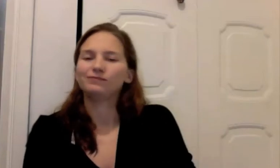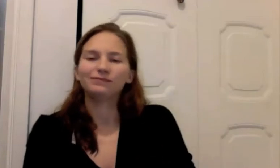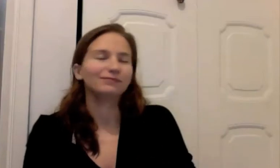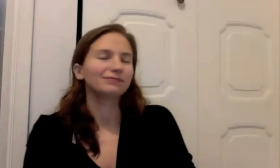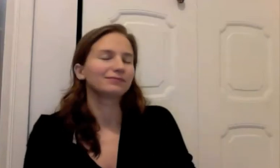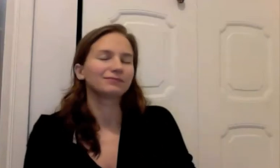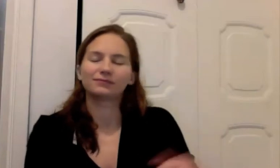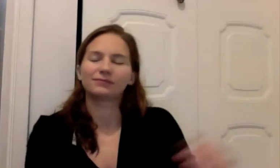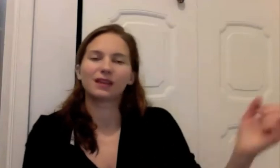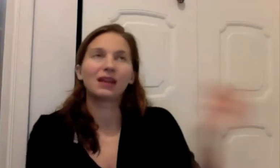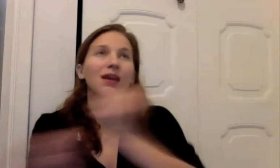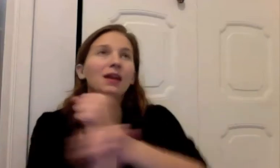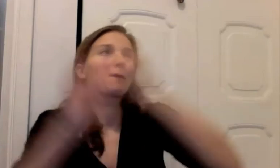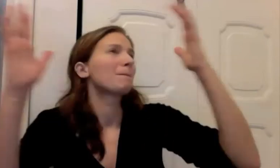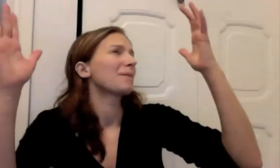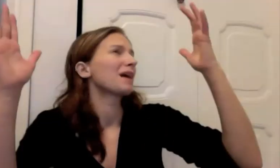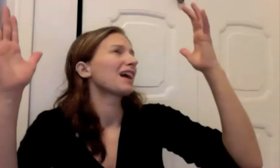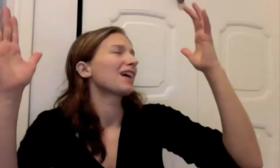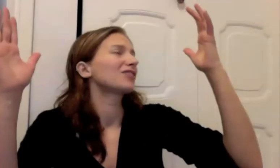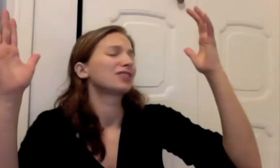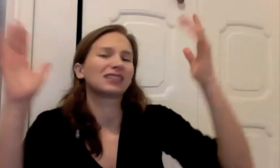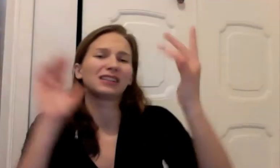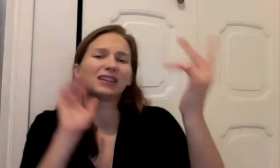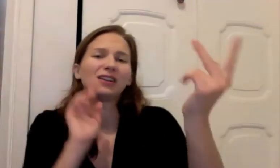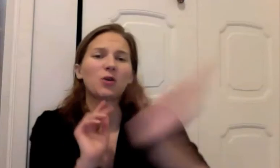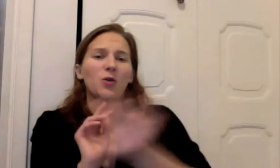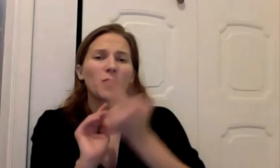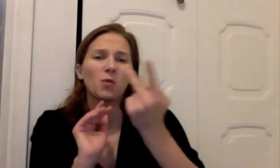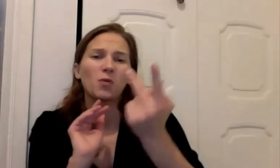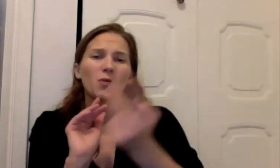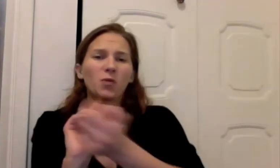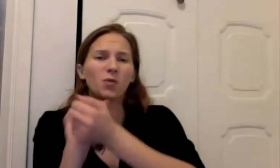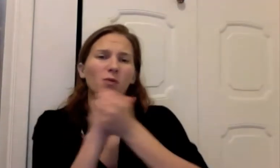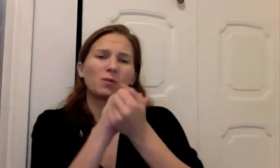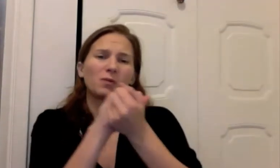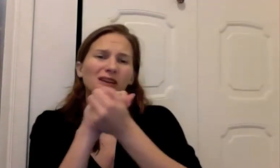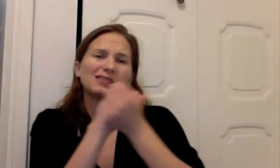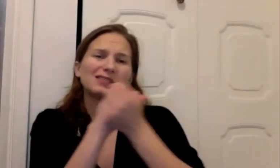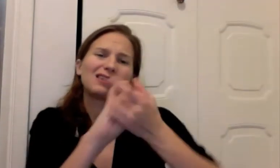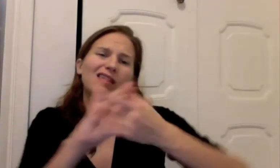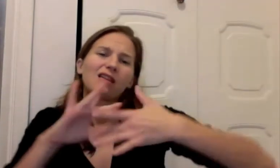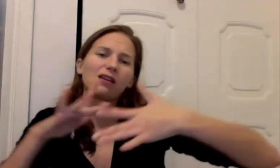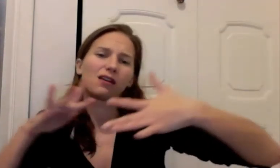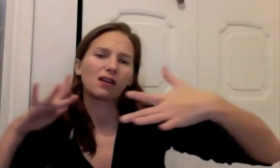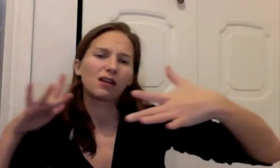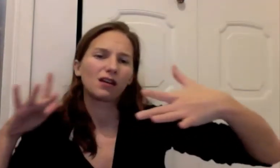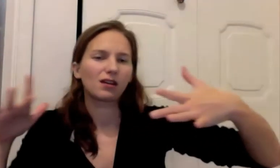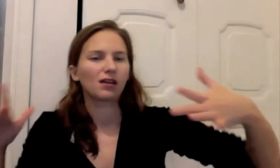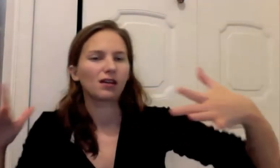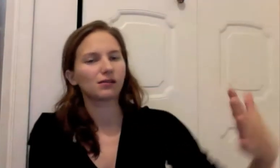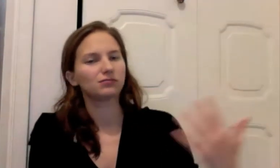I never imagined we'd end Life